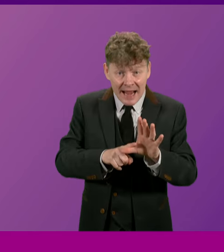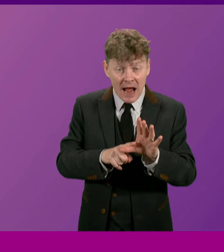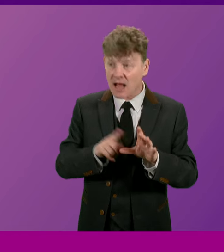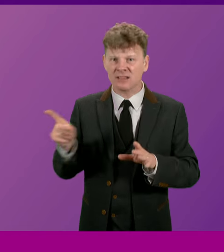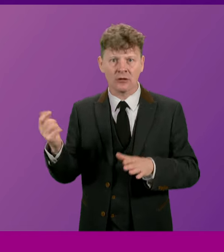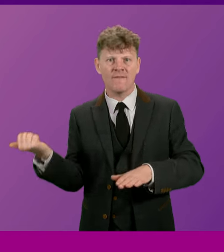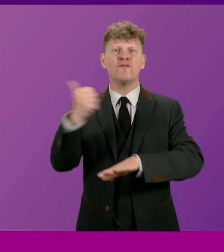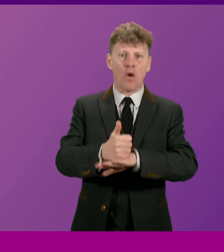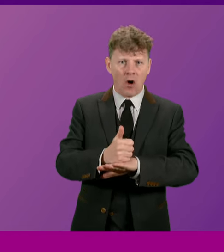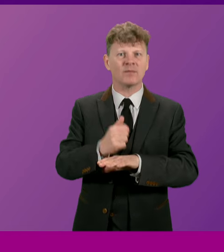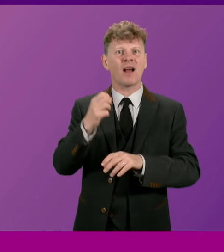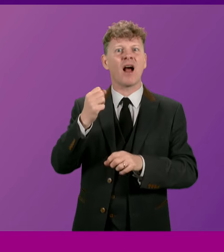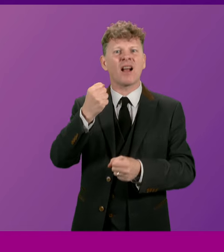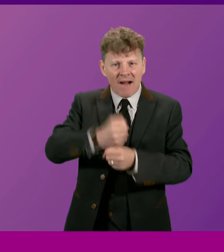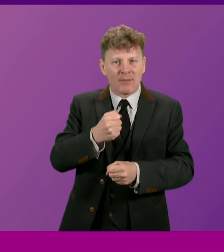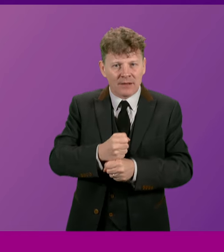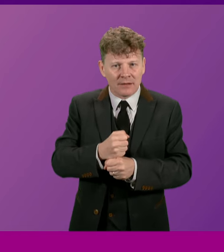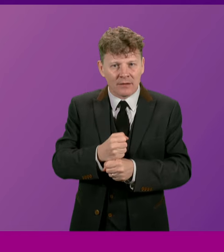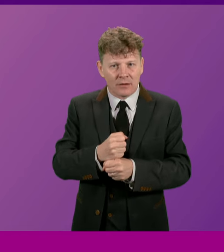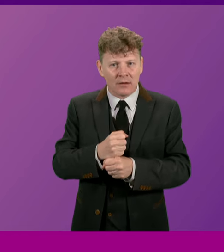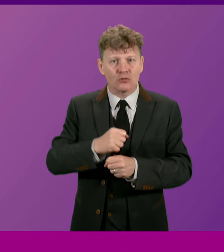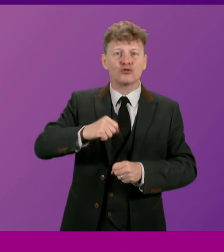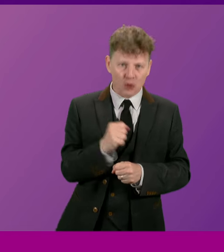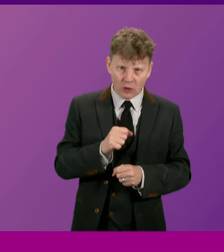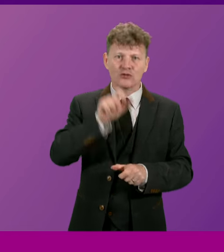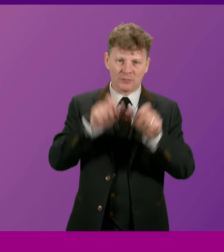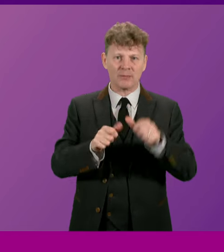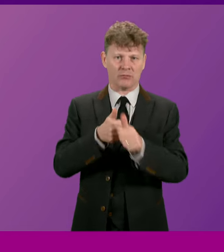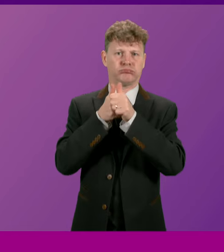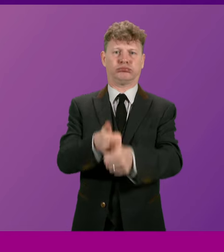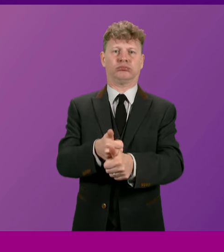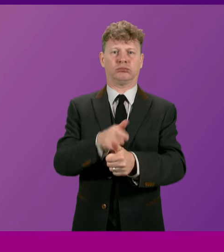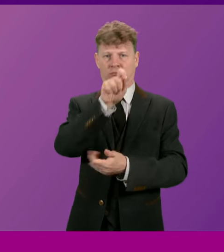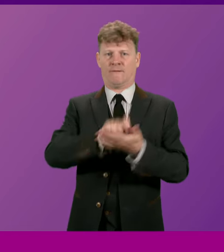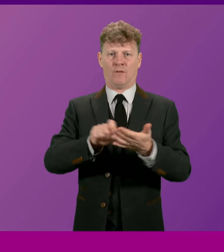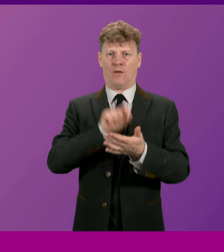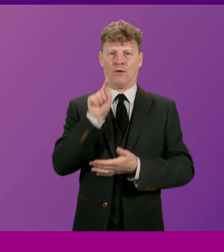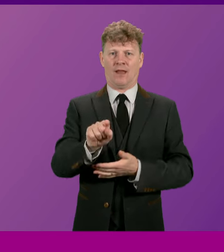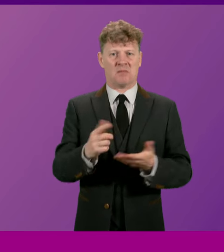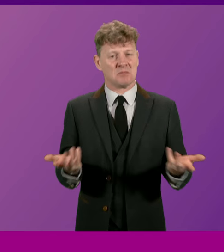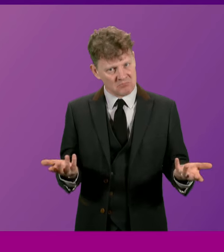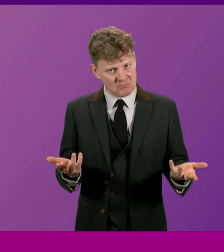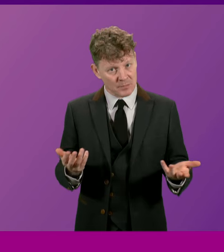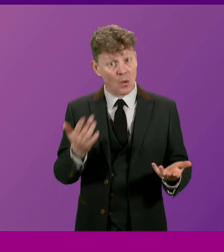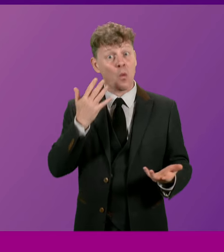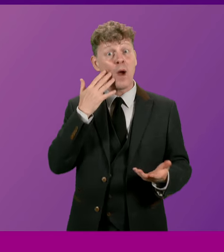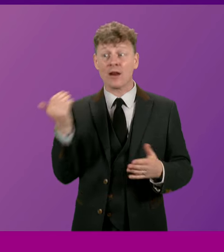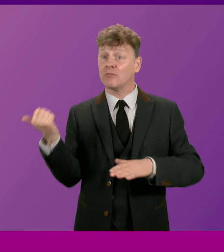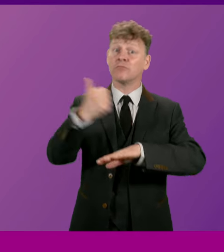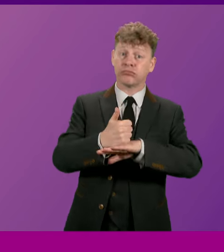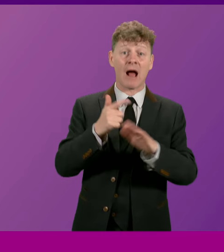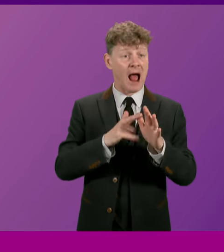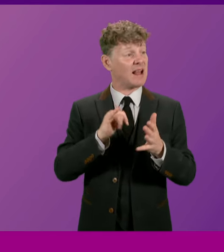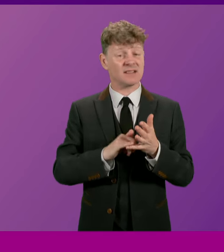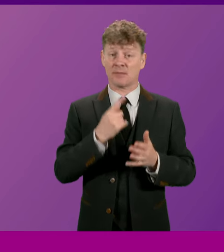a government, they were chosen to do so by the Scottish people. When they did so, Alex Salmond called it what it